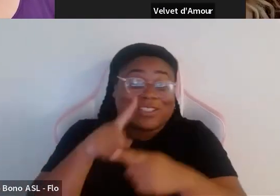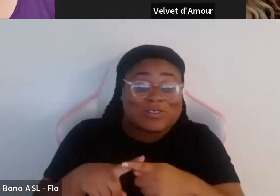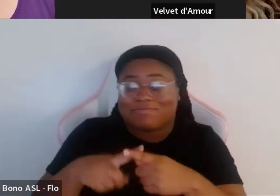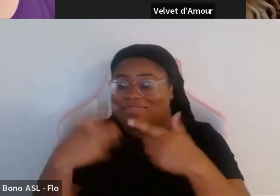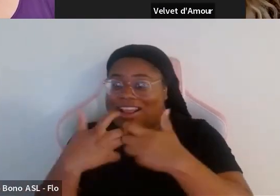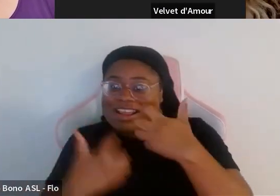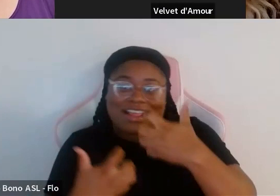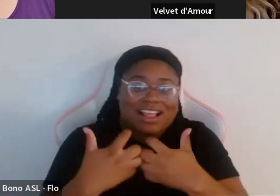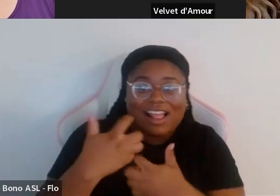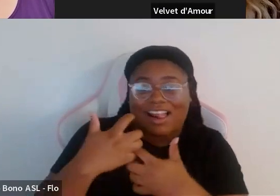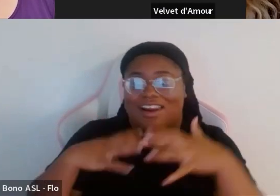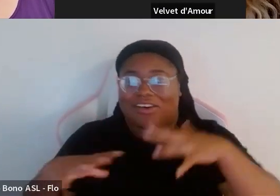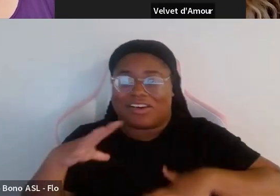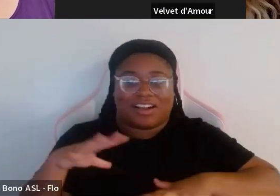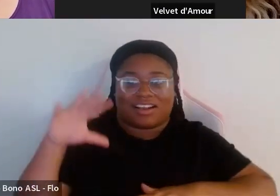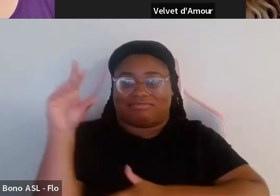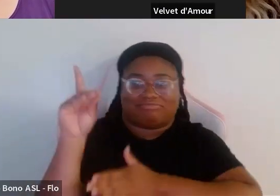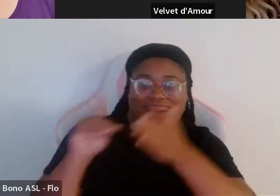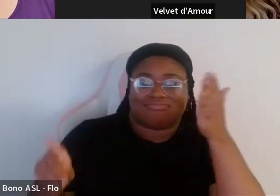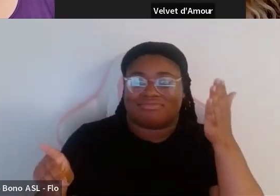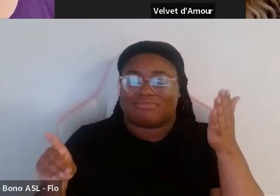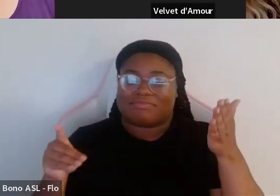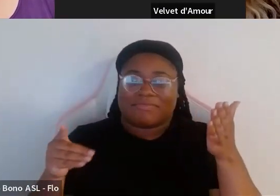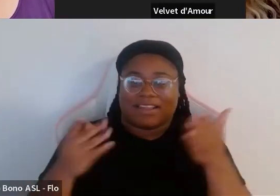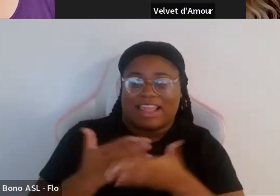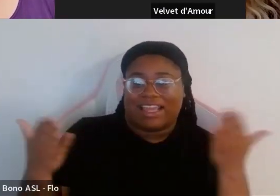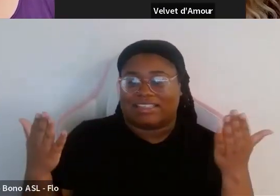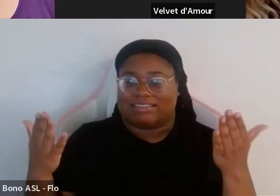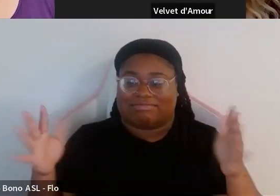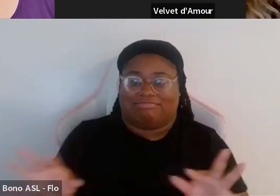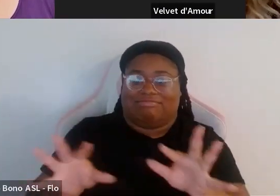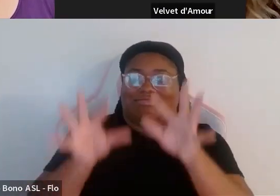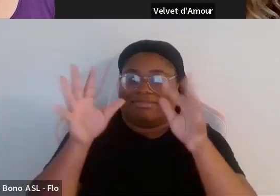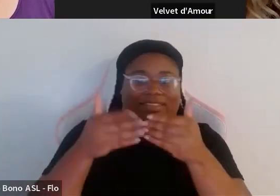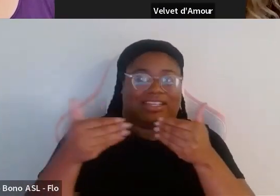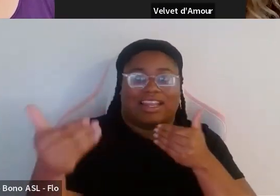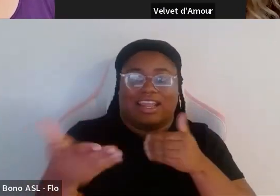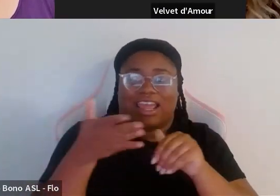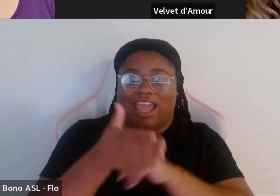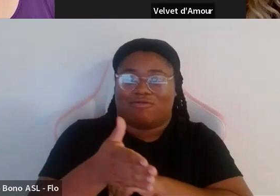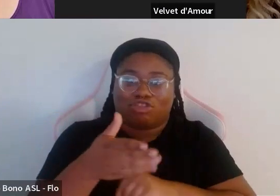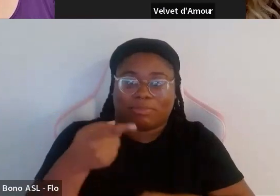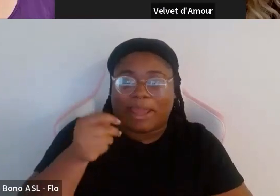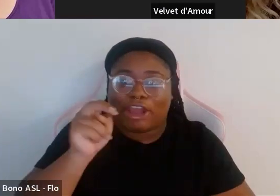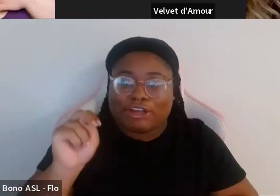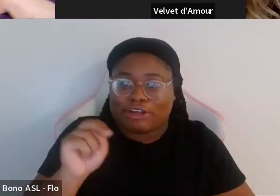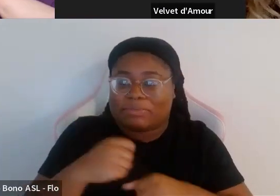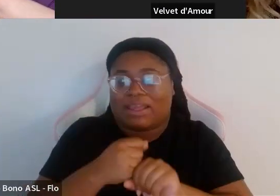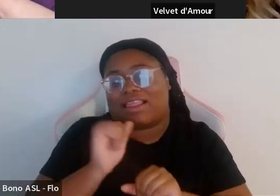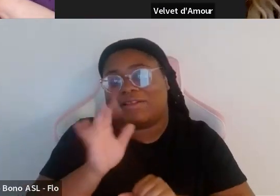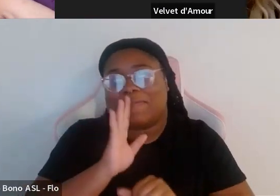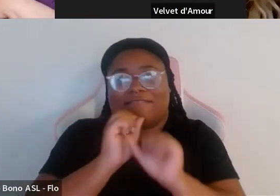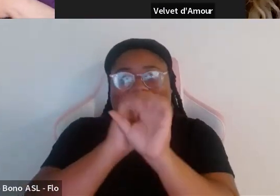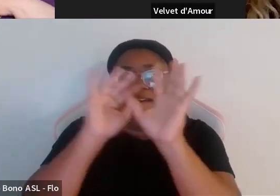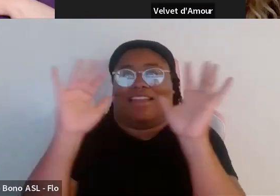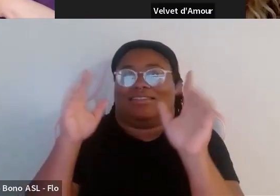that leave us out and you know make them you can even adapt further after you've made the patterns so that's like my fantasy